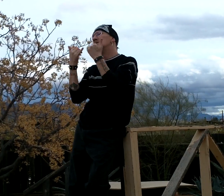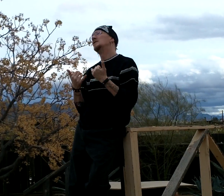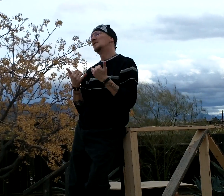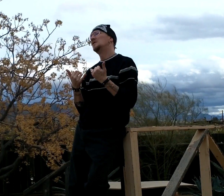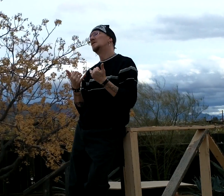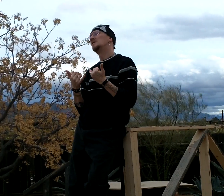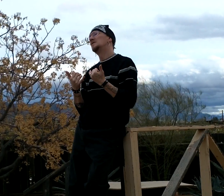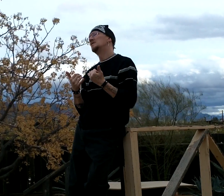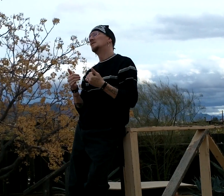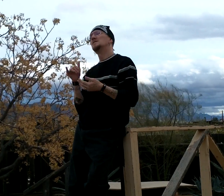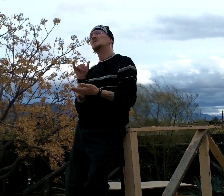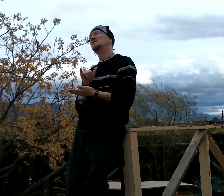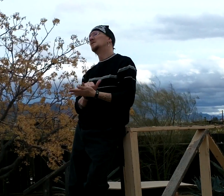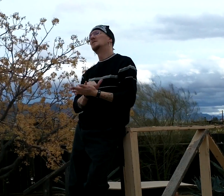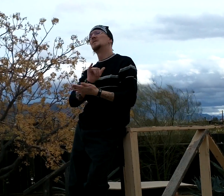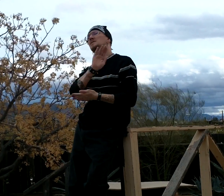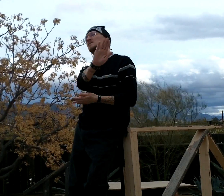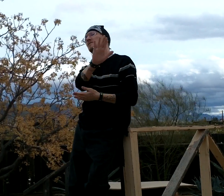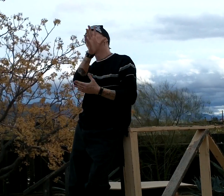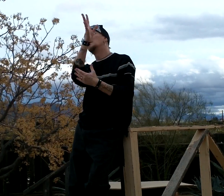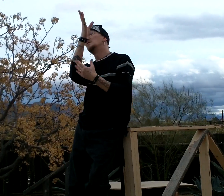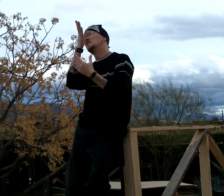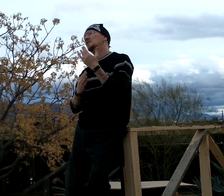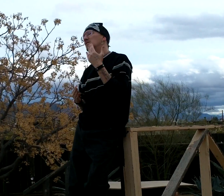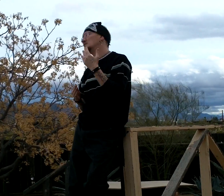Now that you're gone